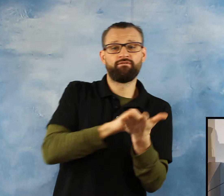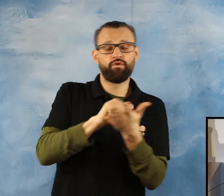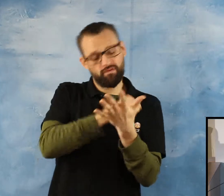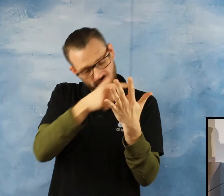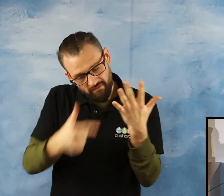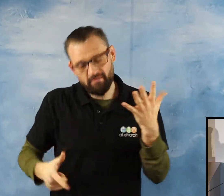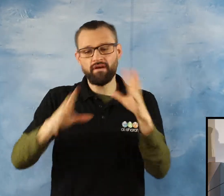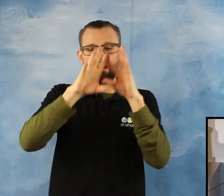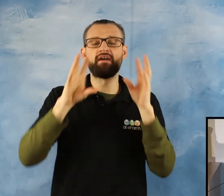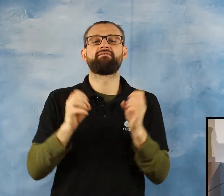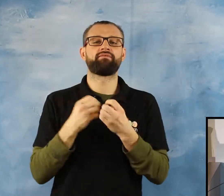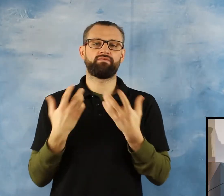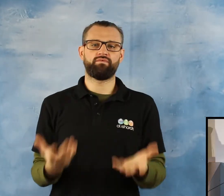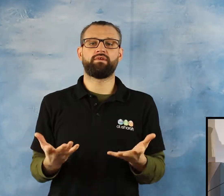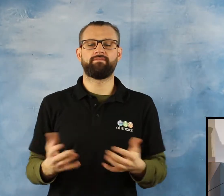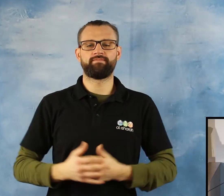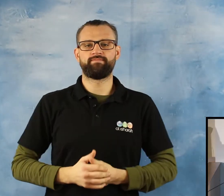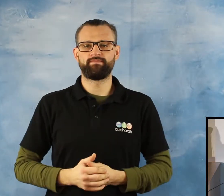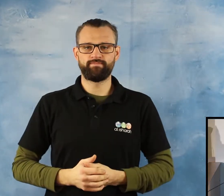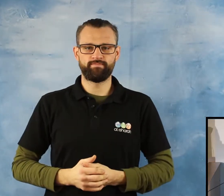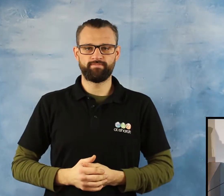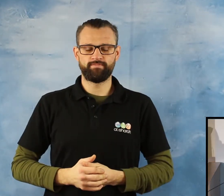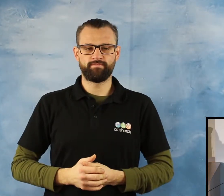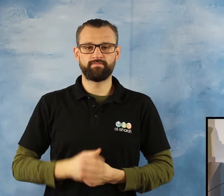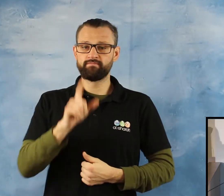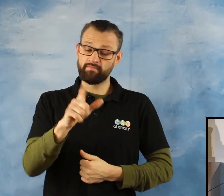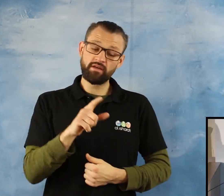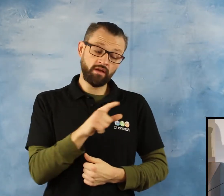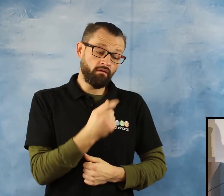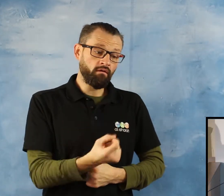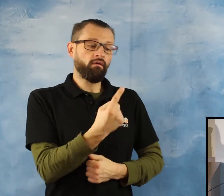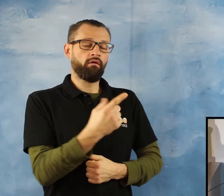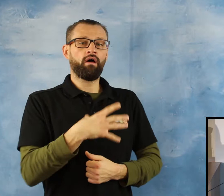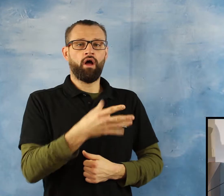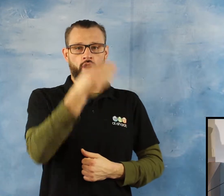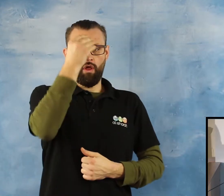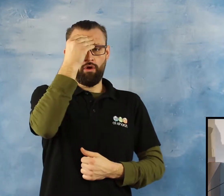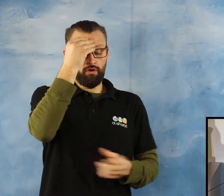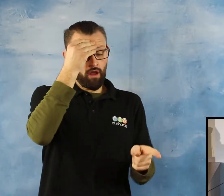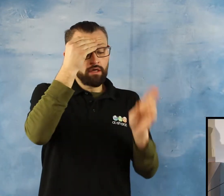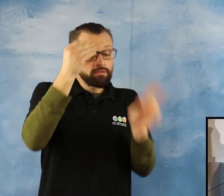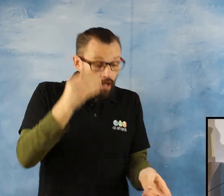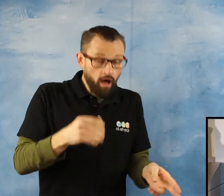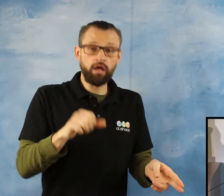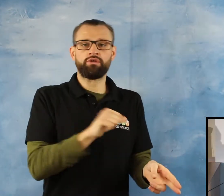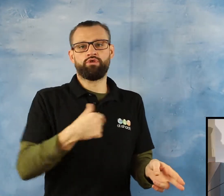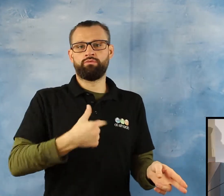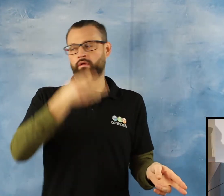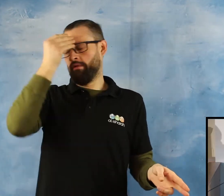But we need to learn from them. Every death is a lesson for us. We need to learn that I am going to